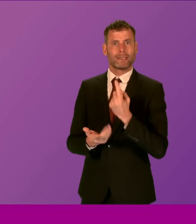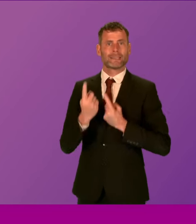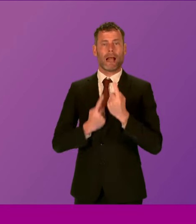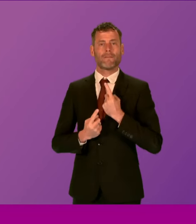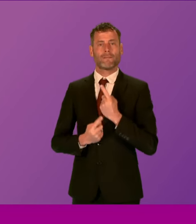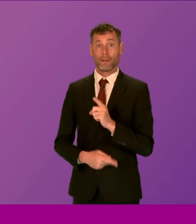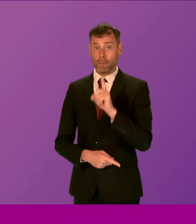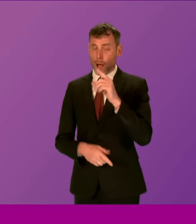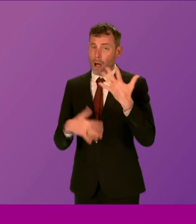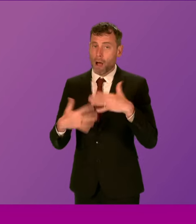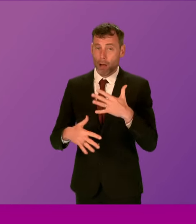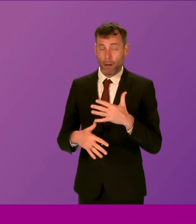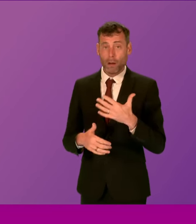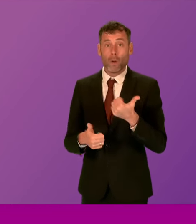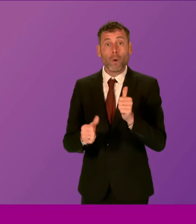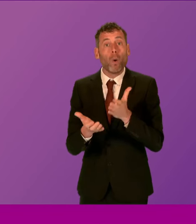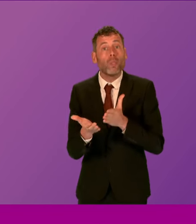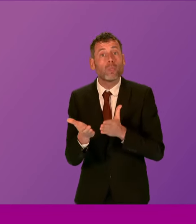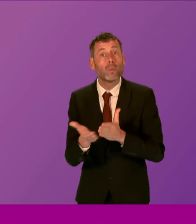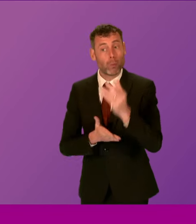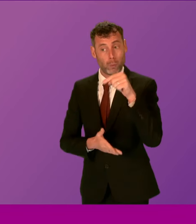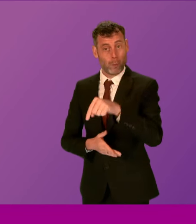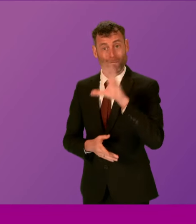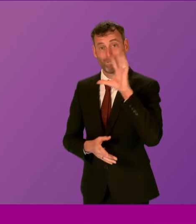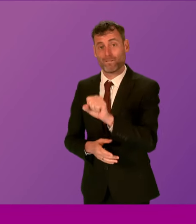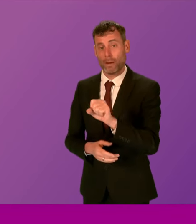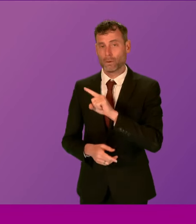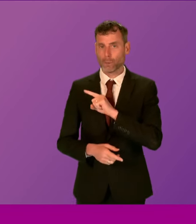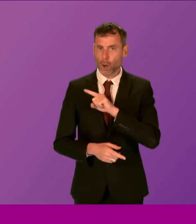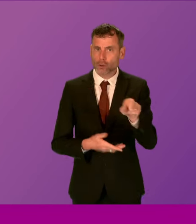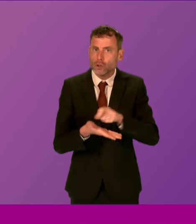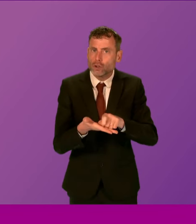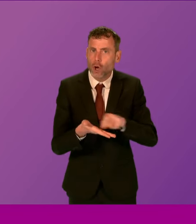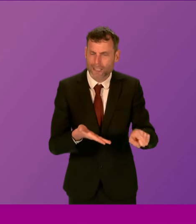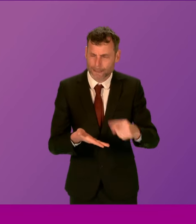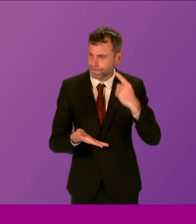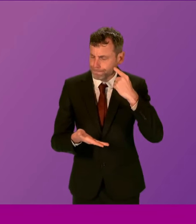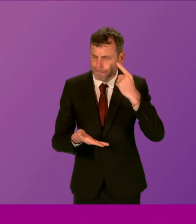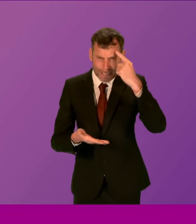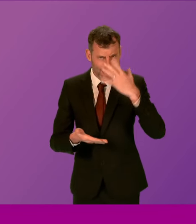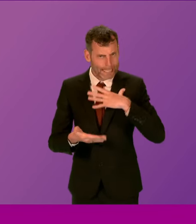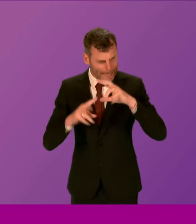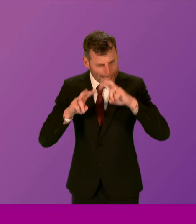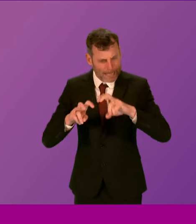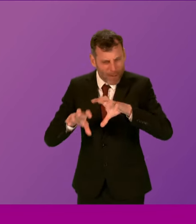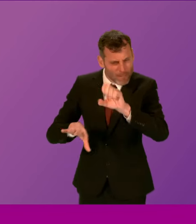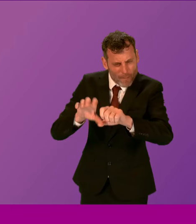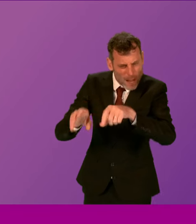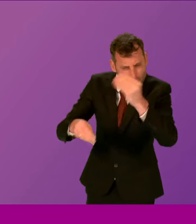bravery of journalists investigating leads that officers had ignored. But distressingly, the first response of the police to this